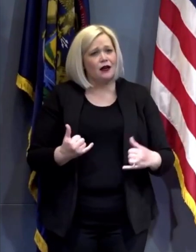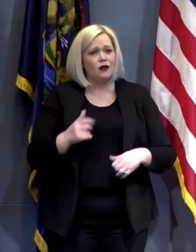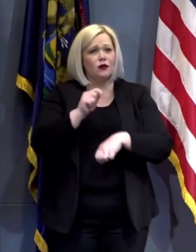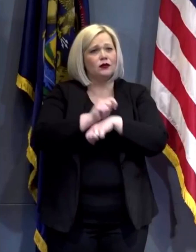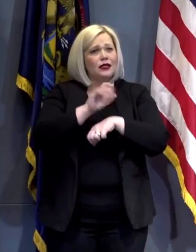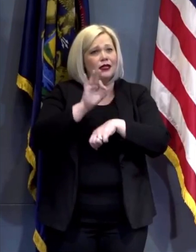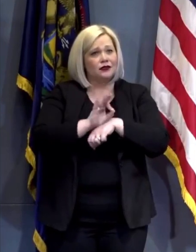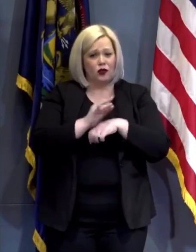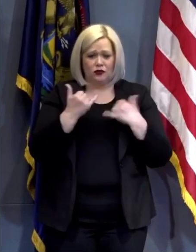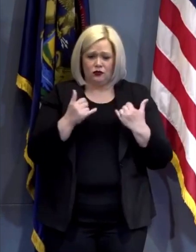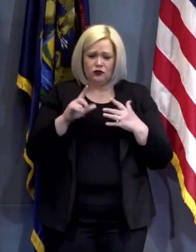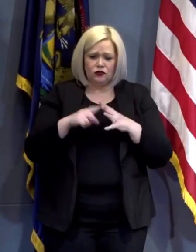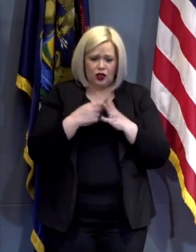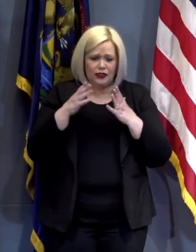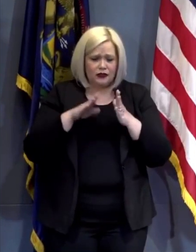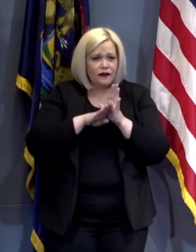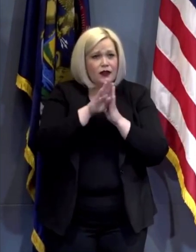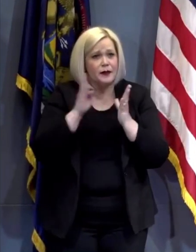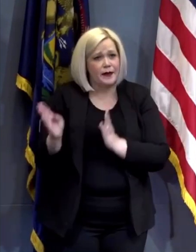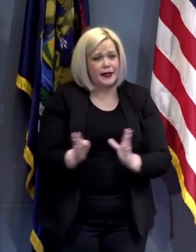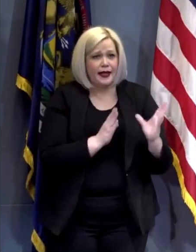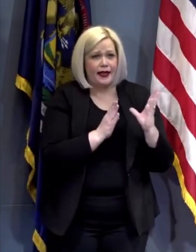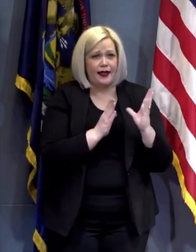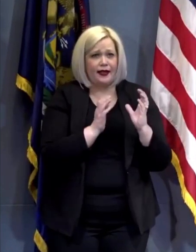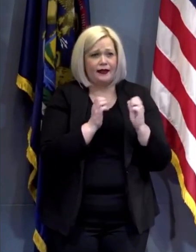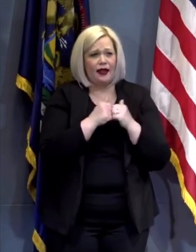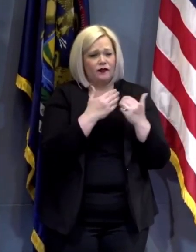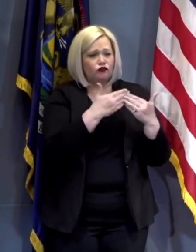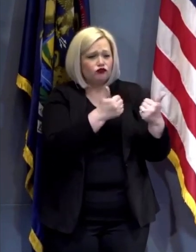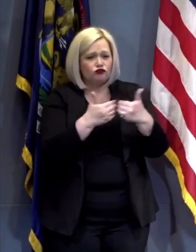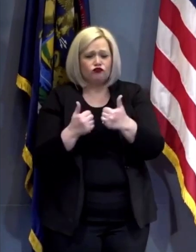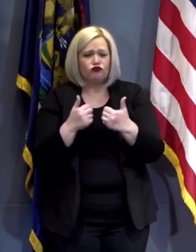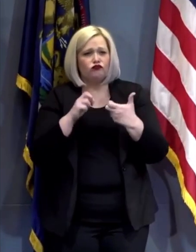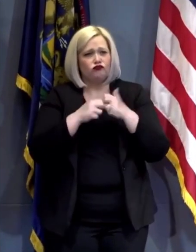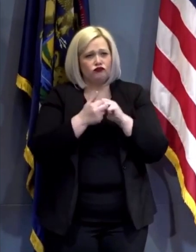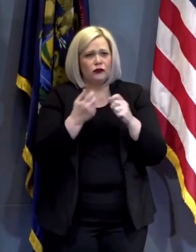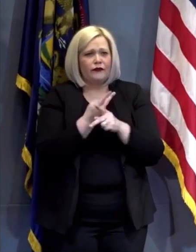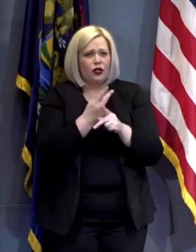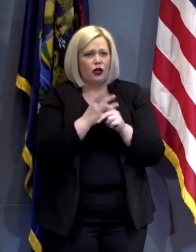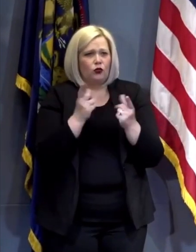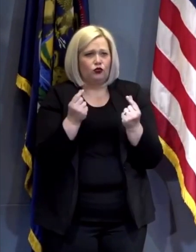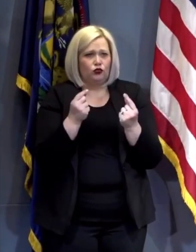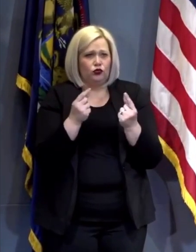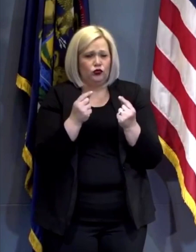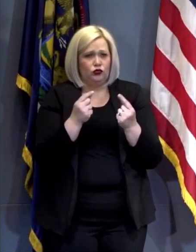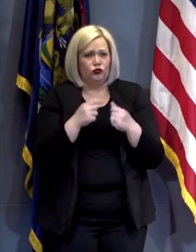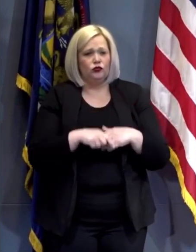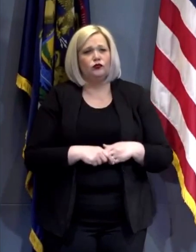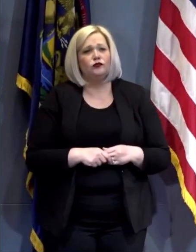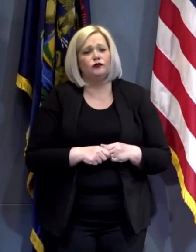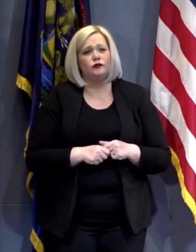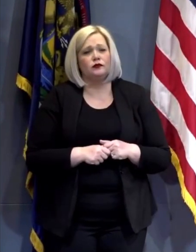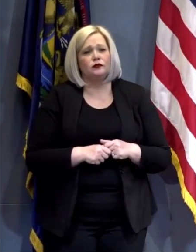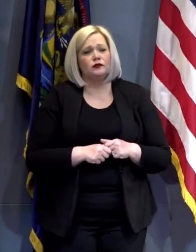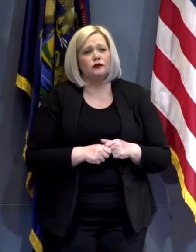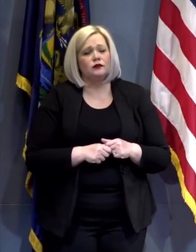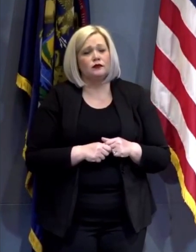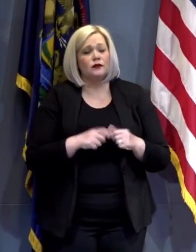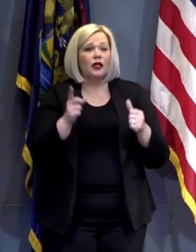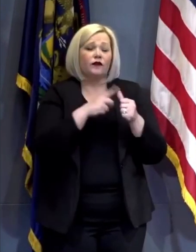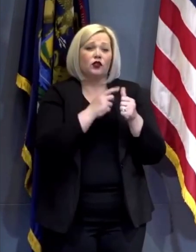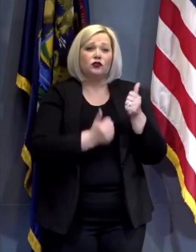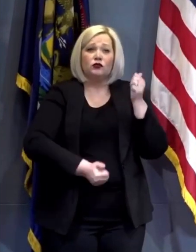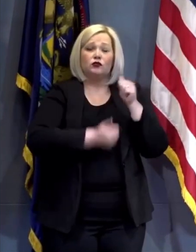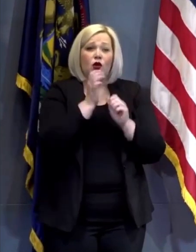a plan of action that separated in a few buckets that will help us address what we've identified and you've heard some of them referred to. The first and most